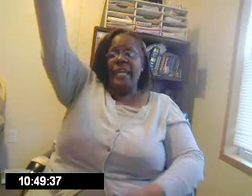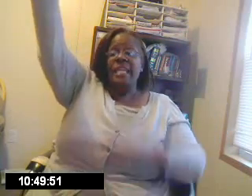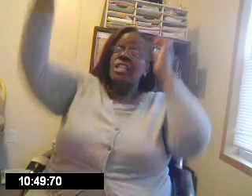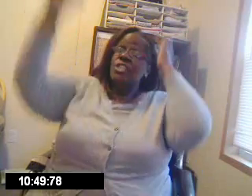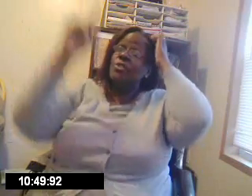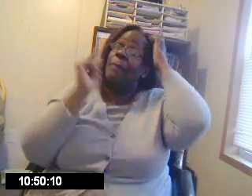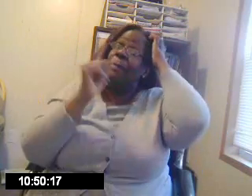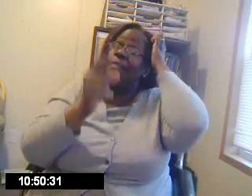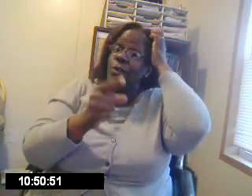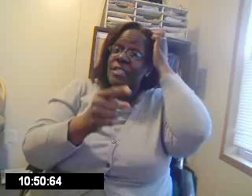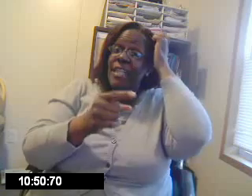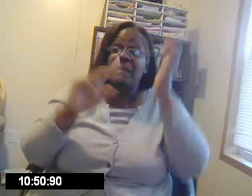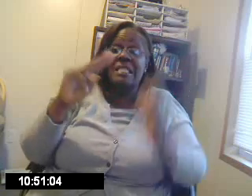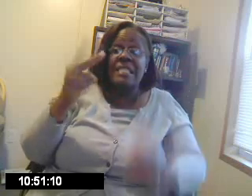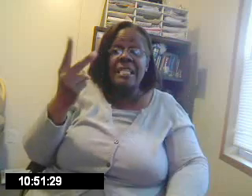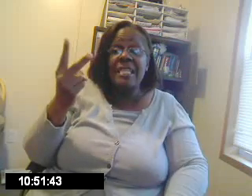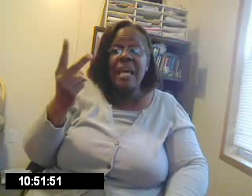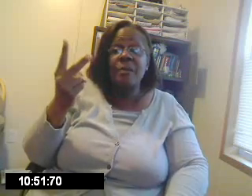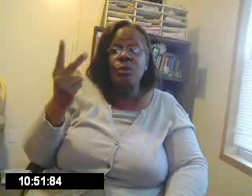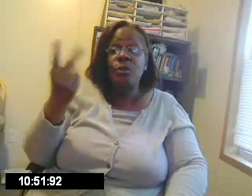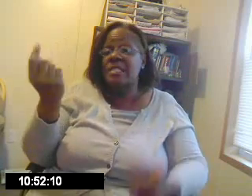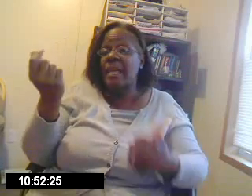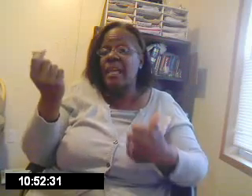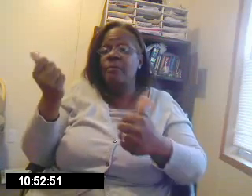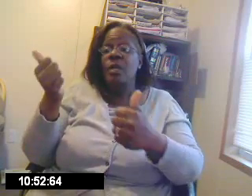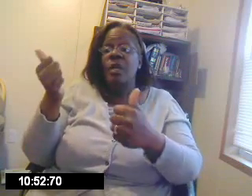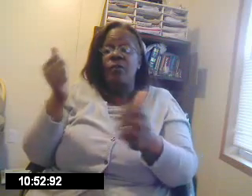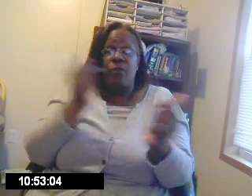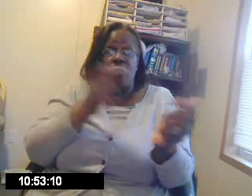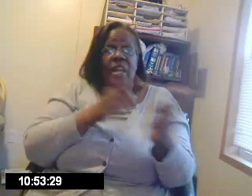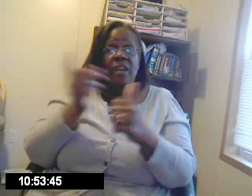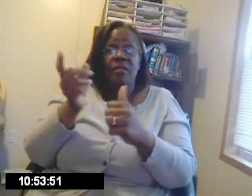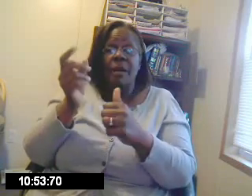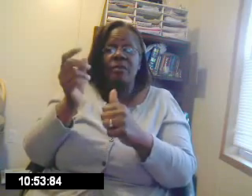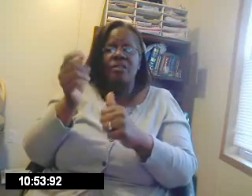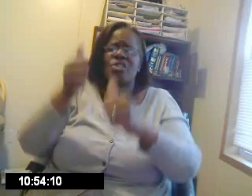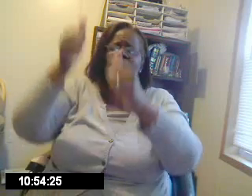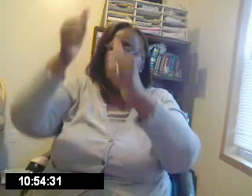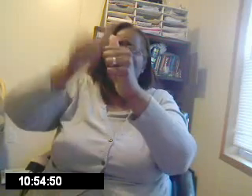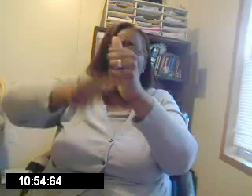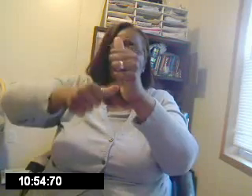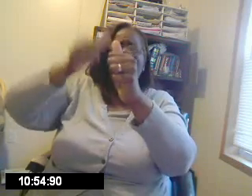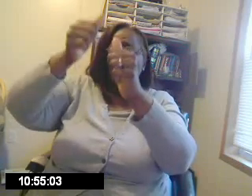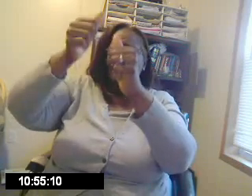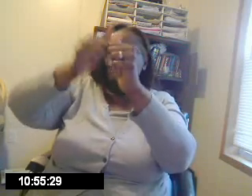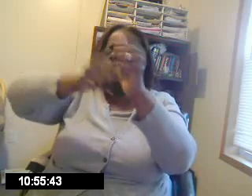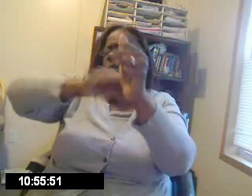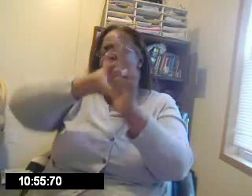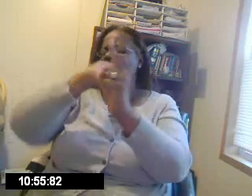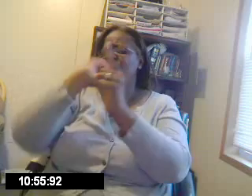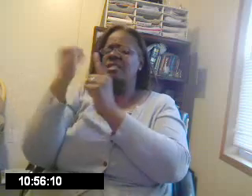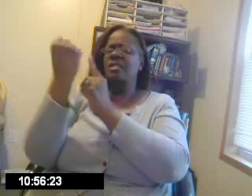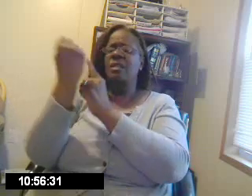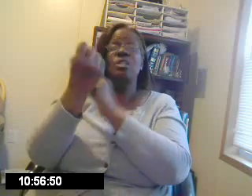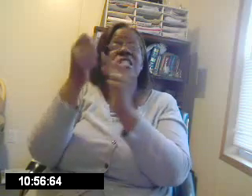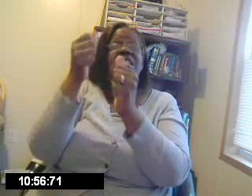So that'd be the first time. So that'd second time you could say. For every mountain. So every mountain. So every is